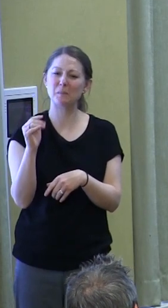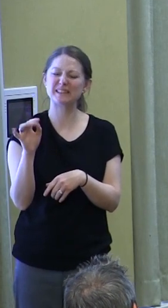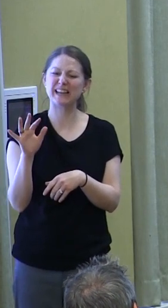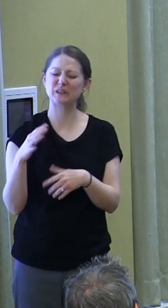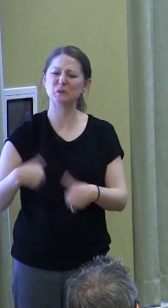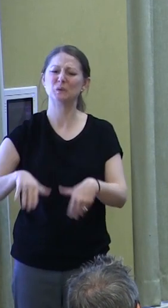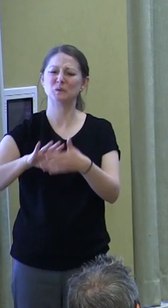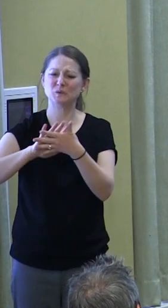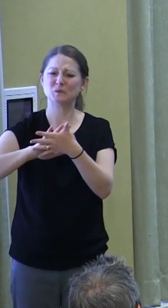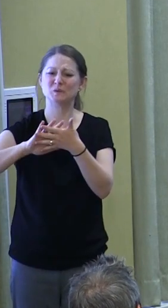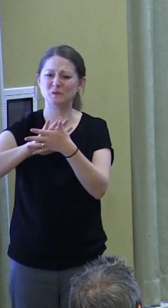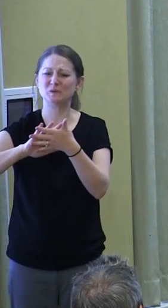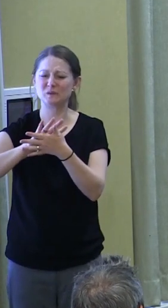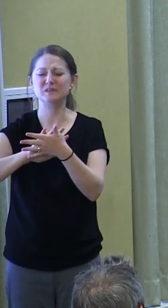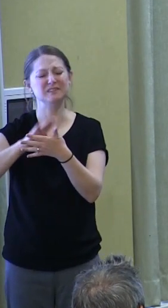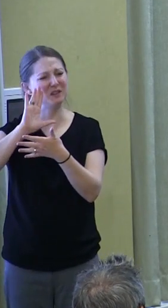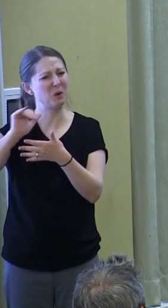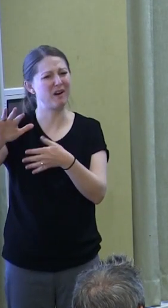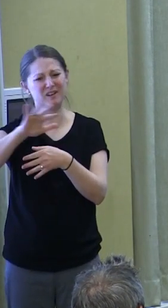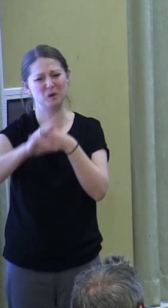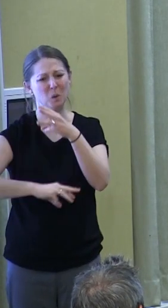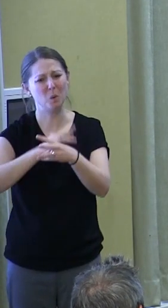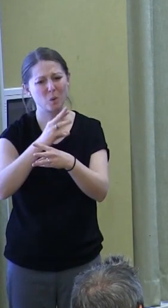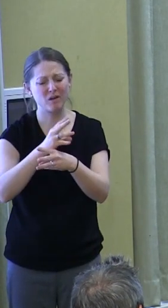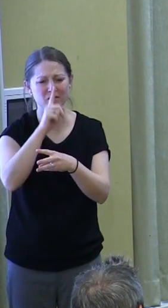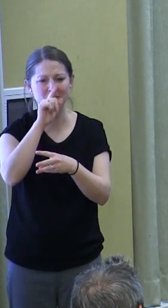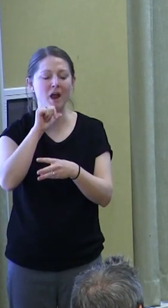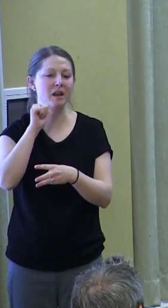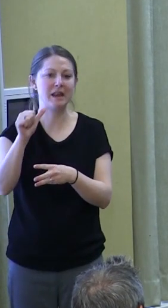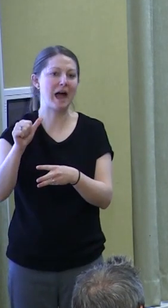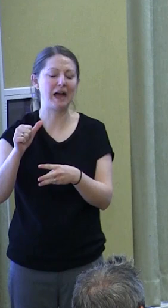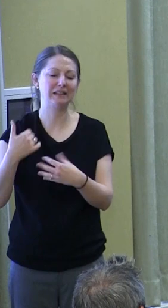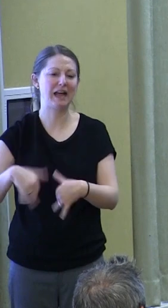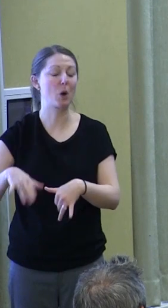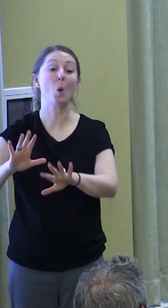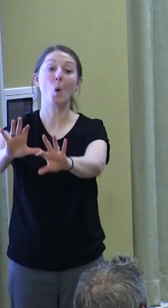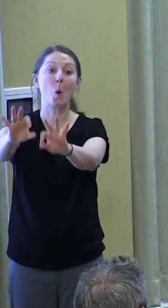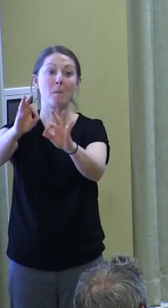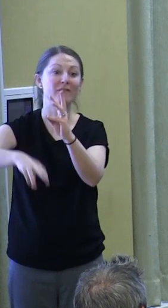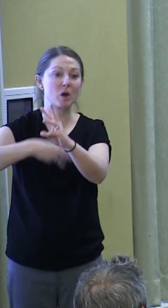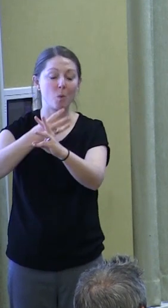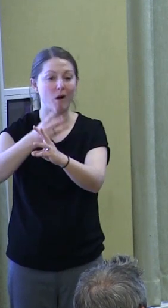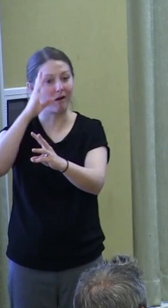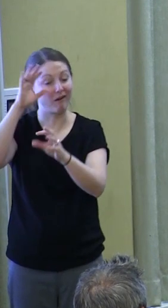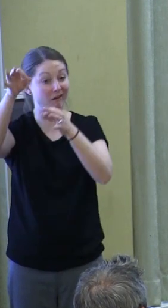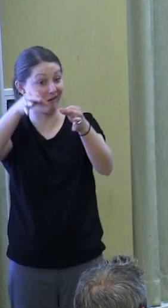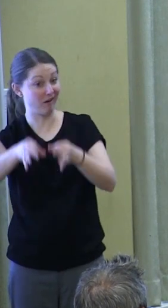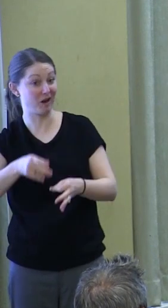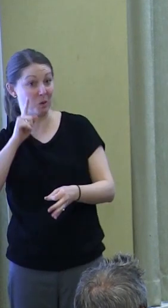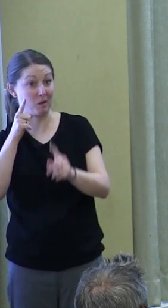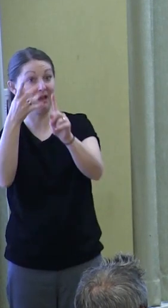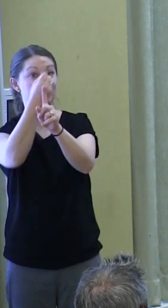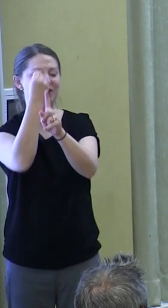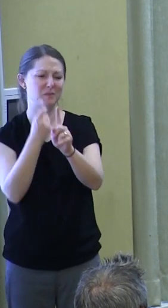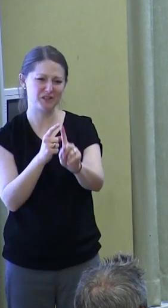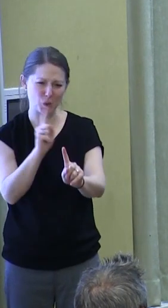complicated conditions of our world. This is not just like pie-in-the-sky idealism, okay? This is starting with where we are.